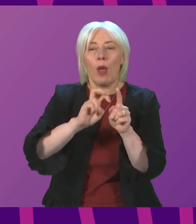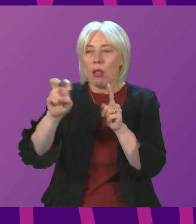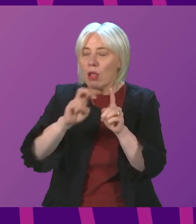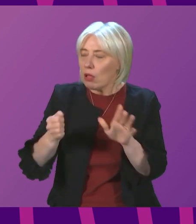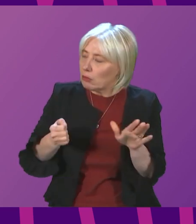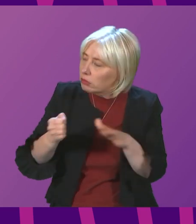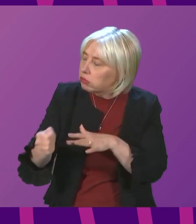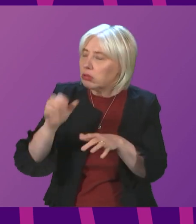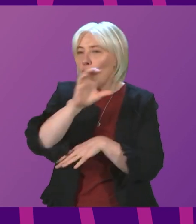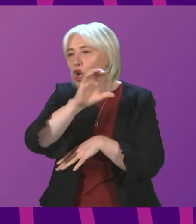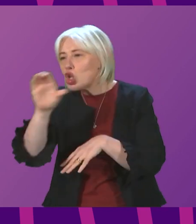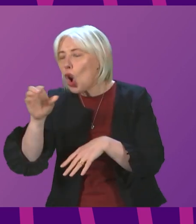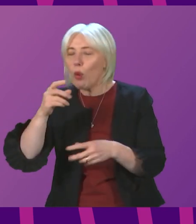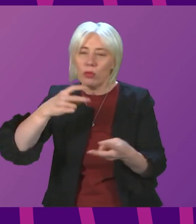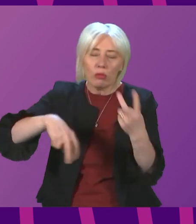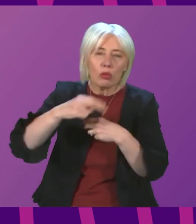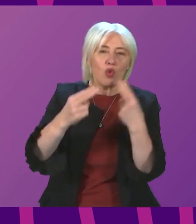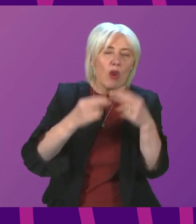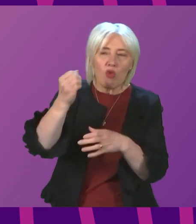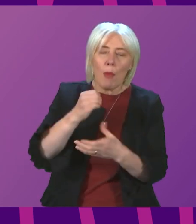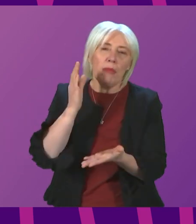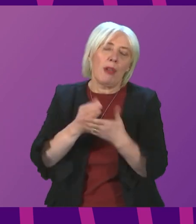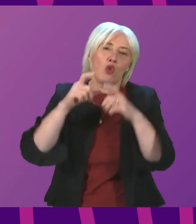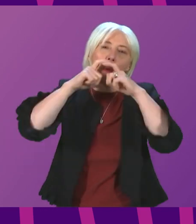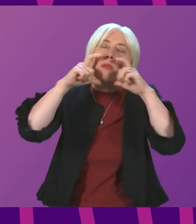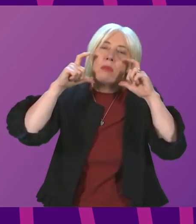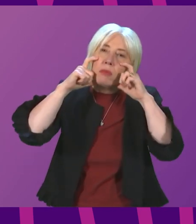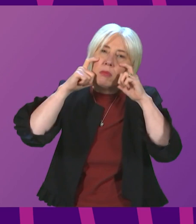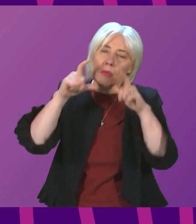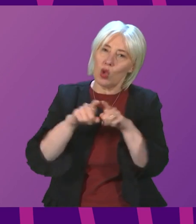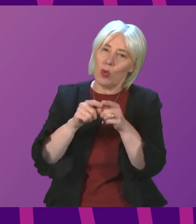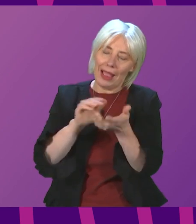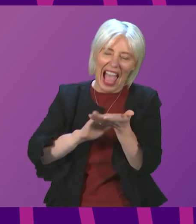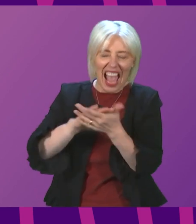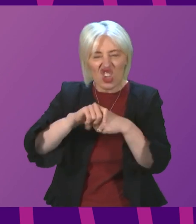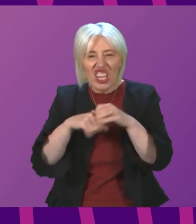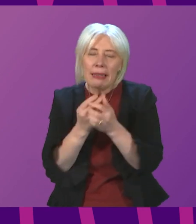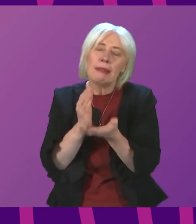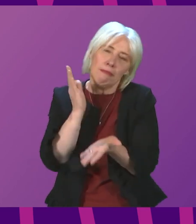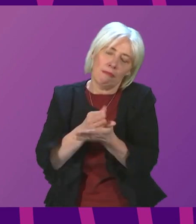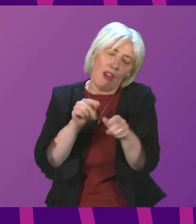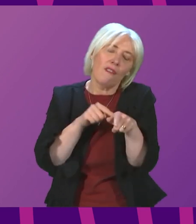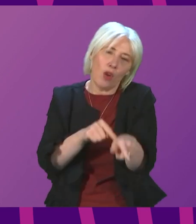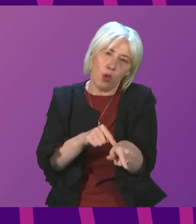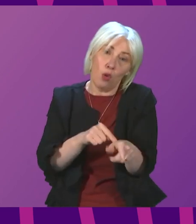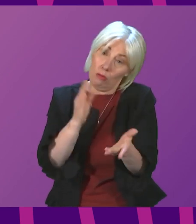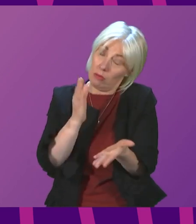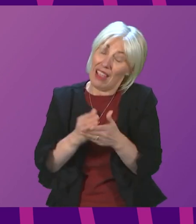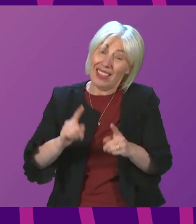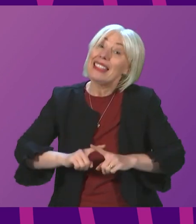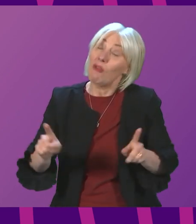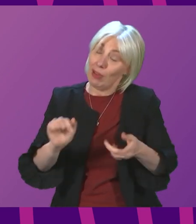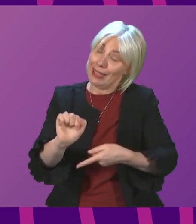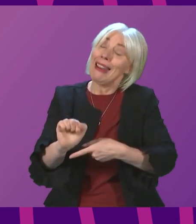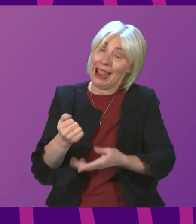shops and when moving about in hospitality. Please follow all advice on hygiene. These measures are making a difference, so please do